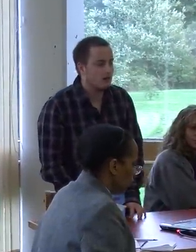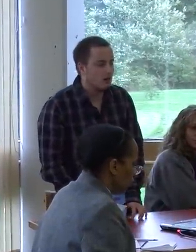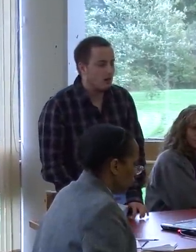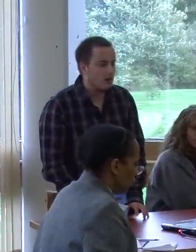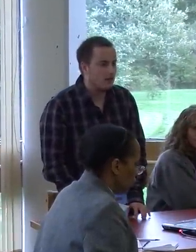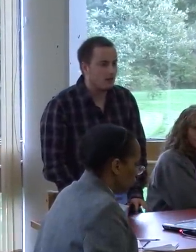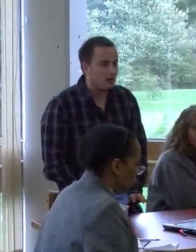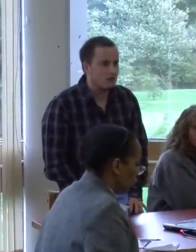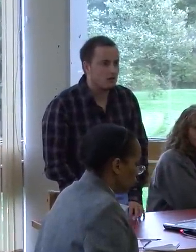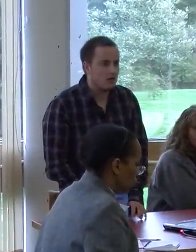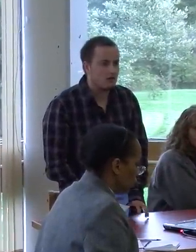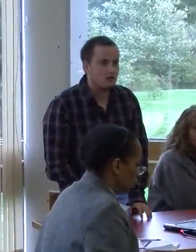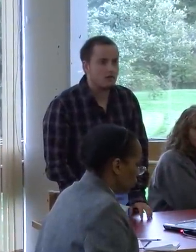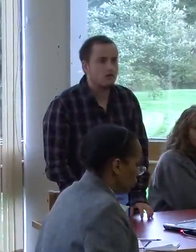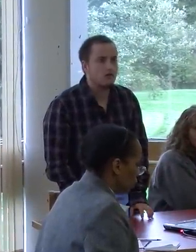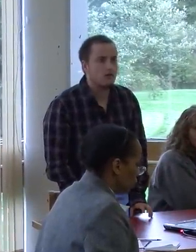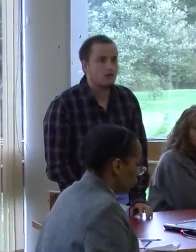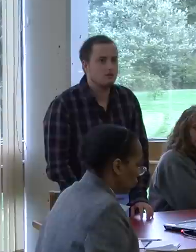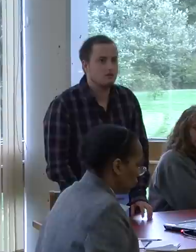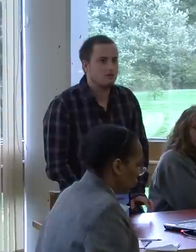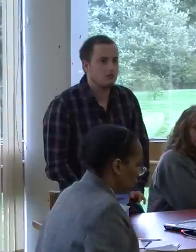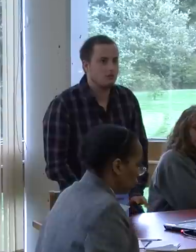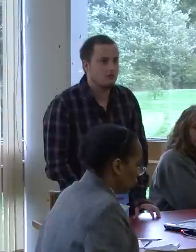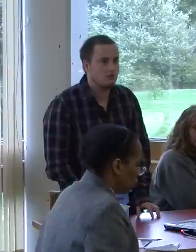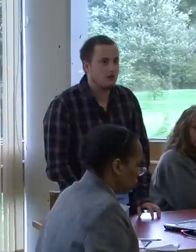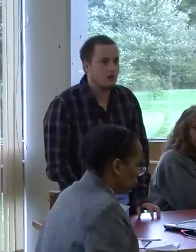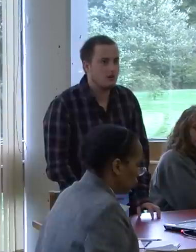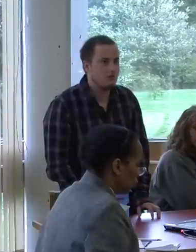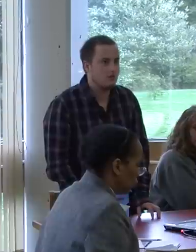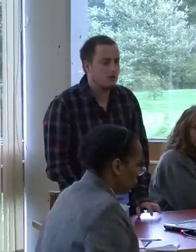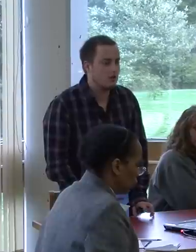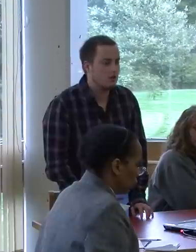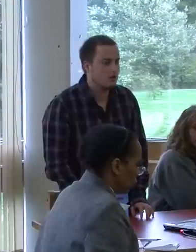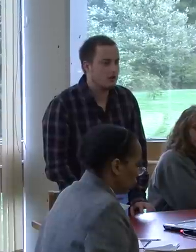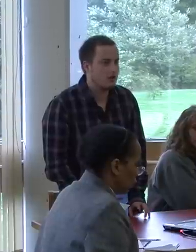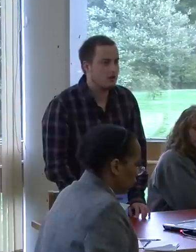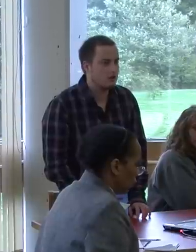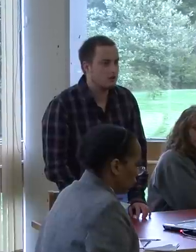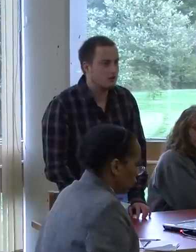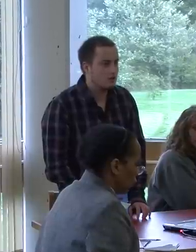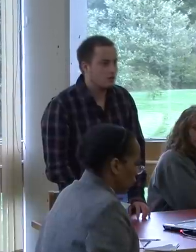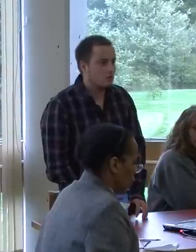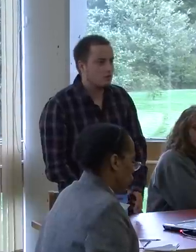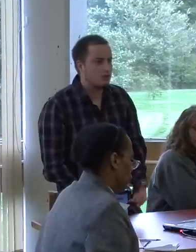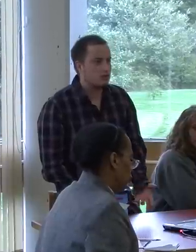I relied on hearing aids from a very early age, which